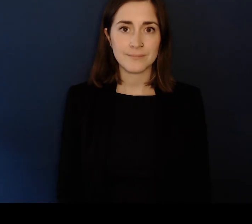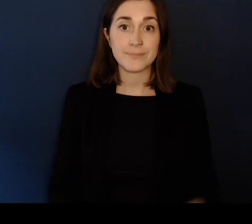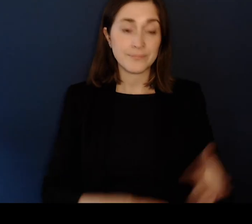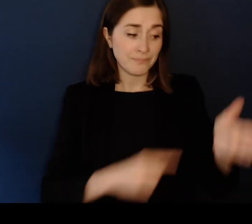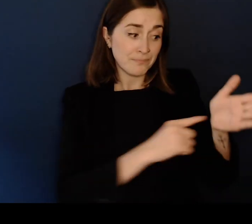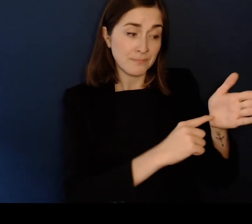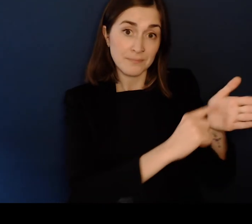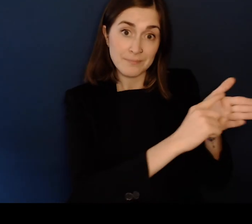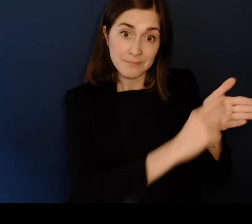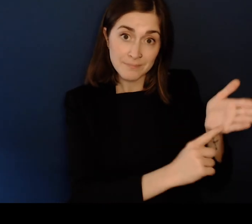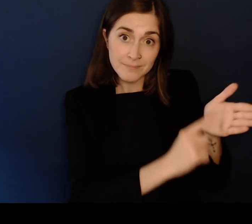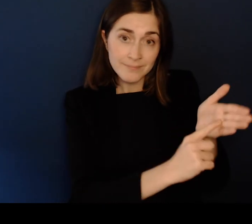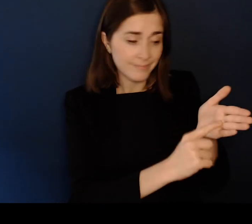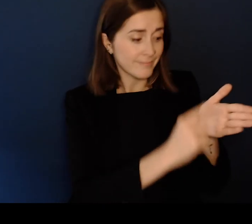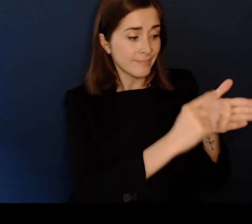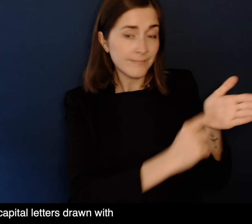appears on screen